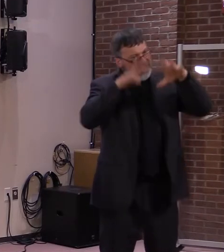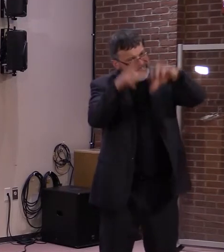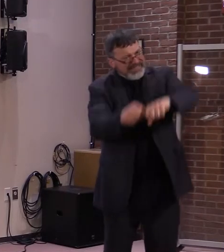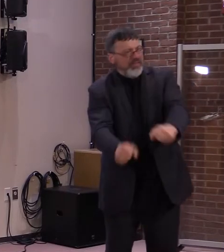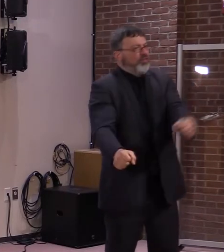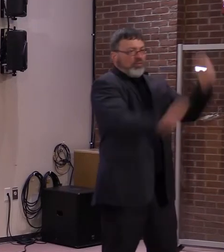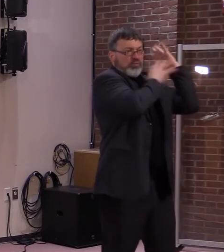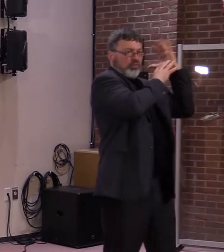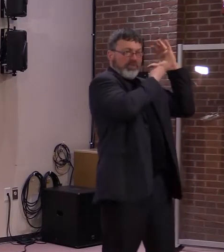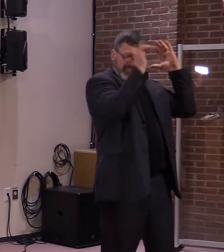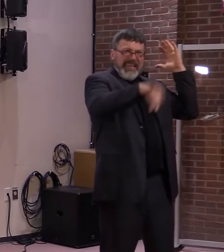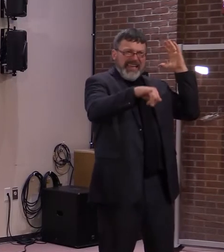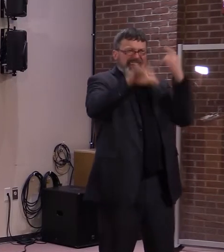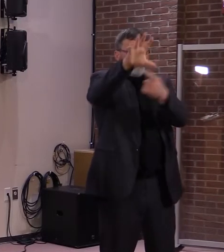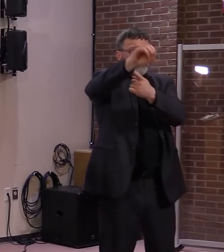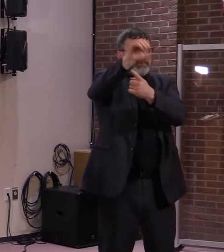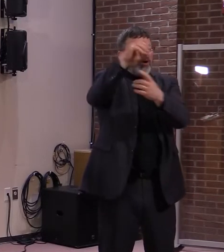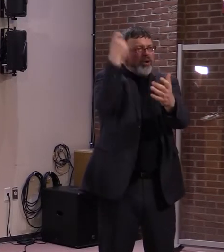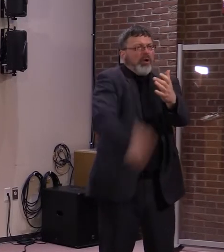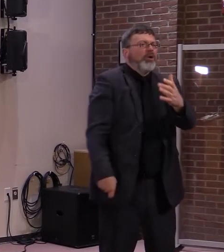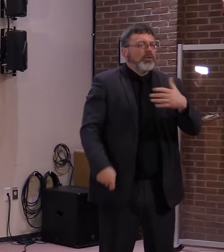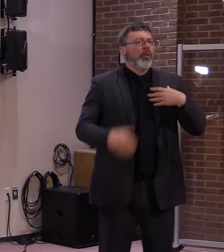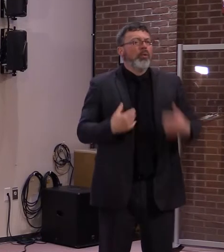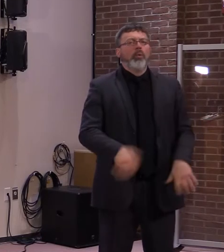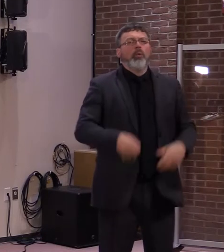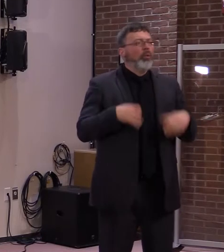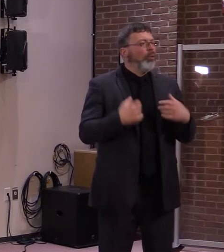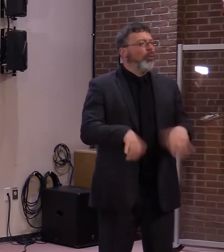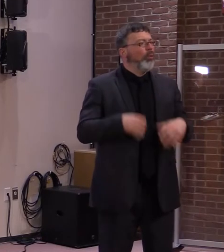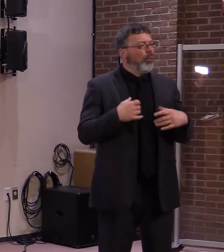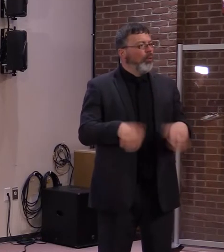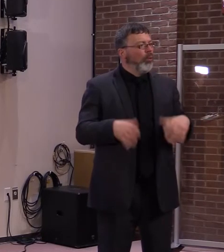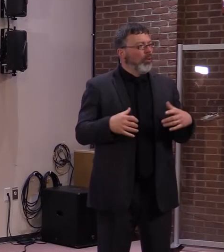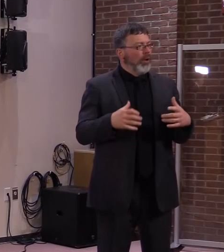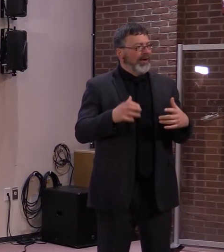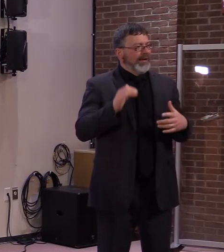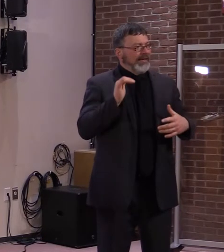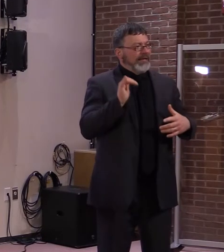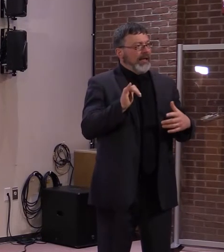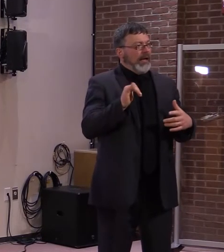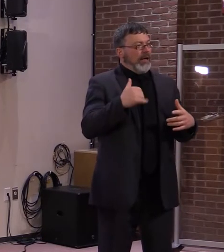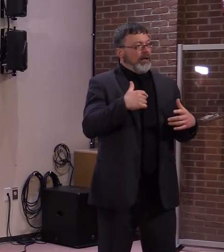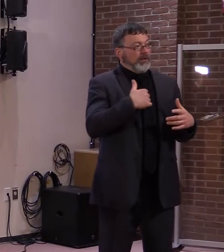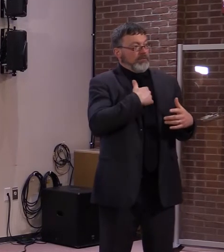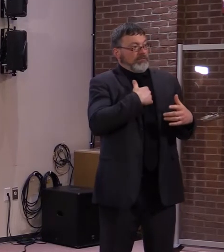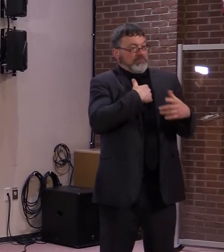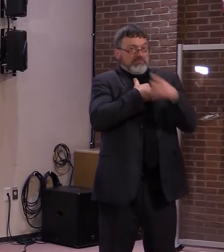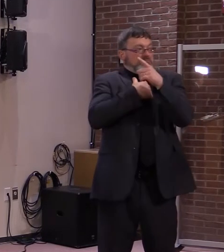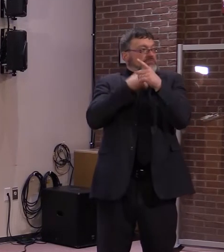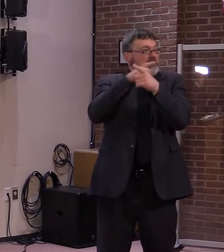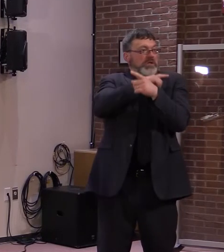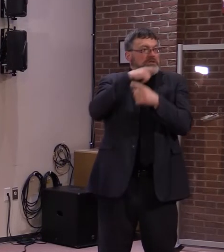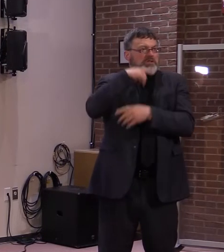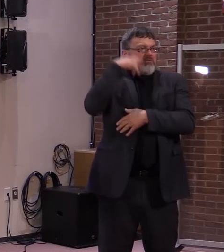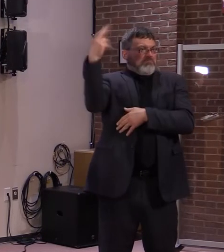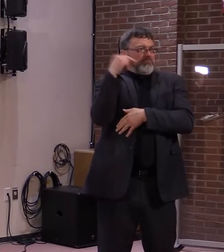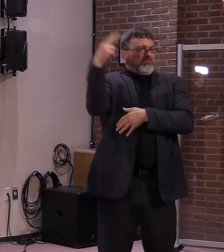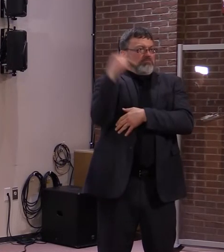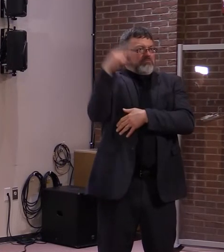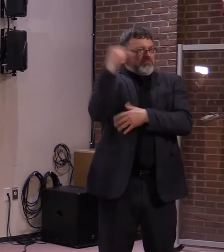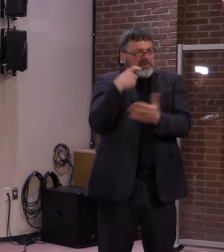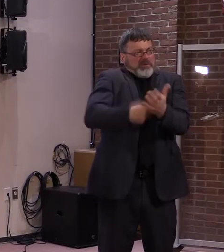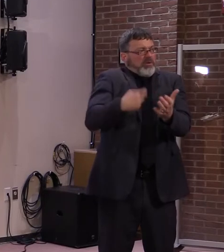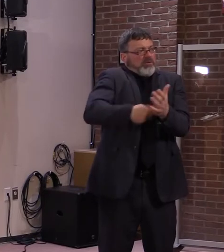don't think the legislature saw the need in investing a lot of money in it because there were only a few